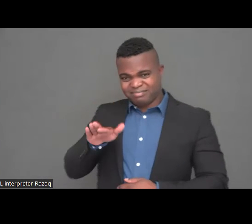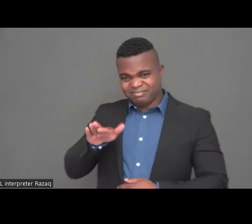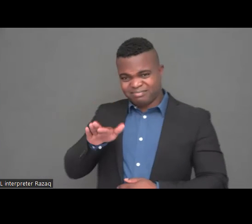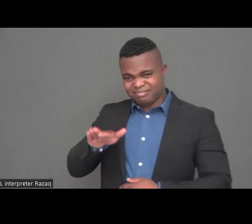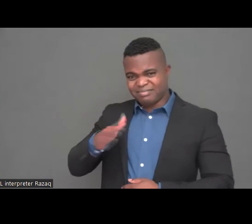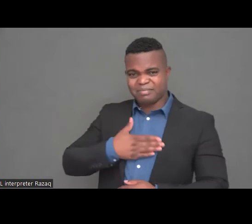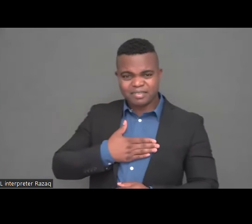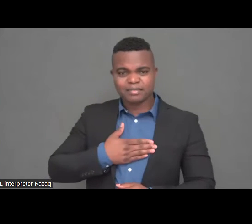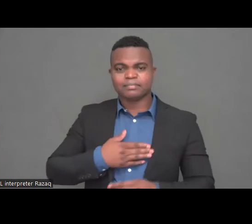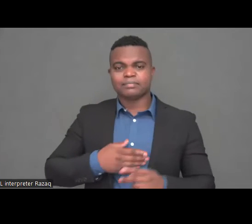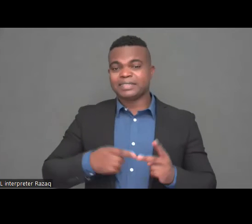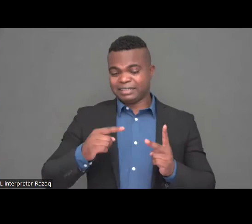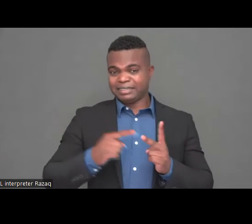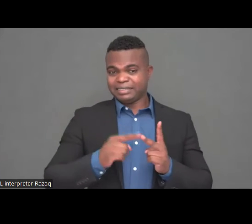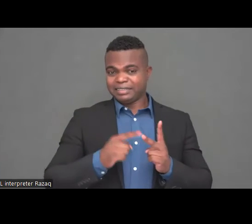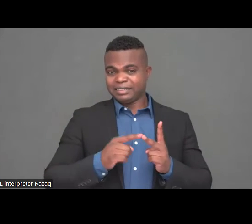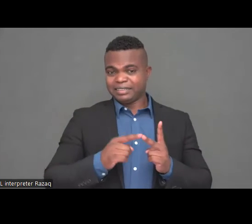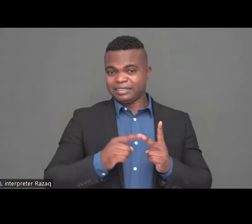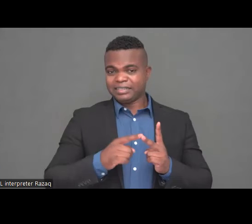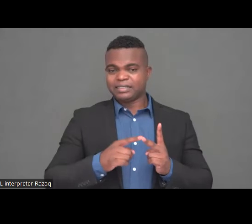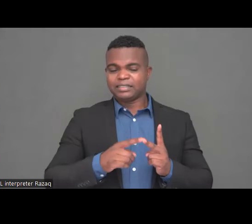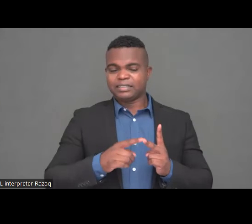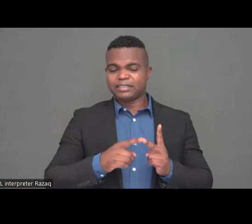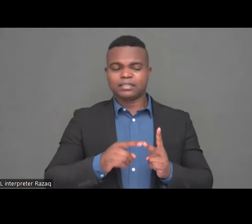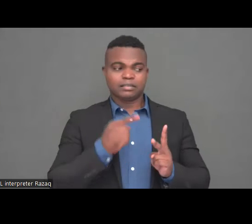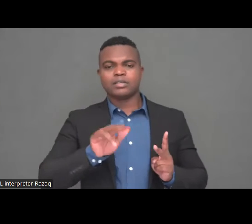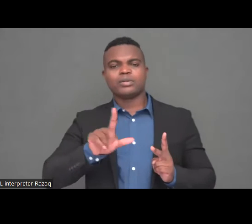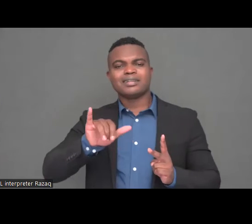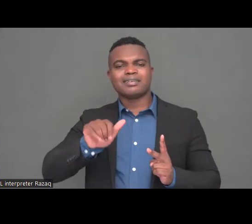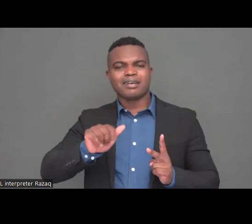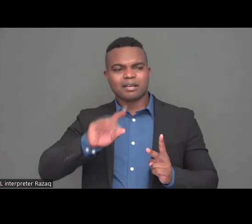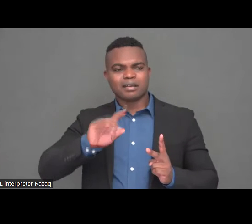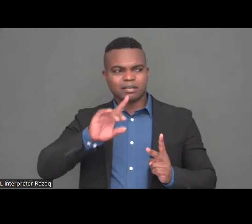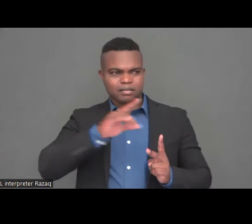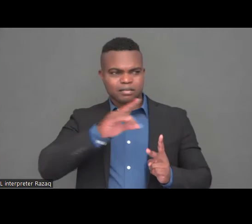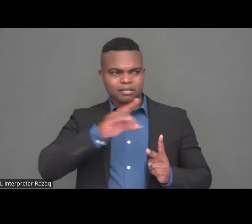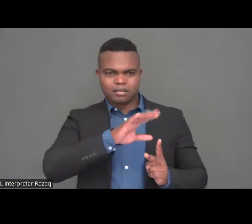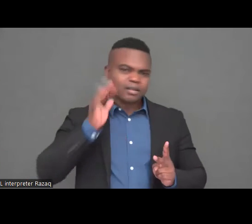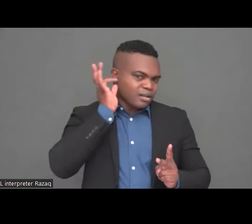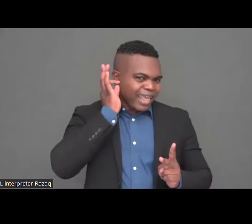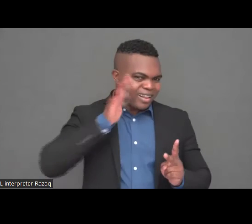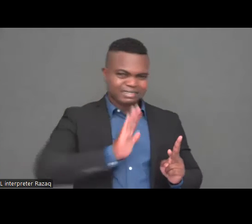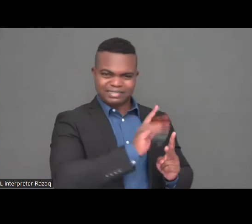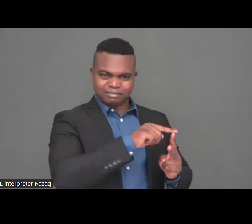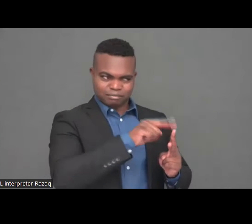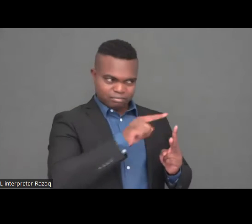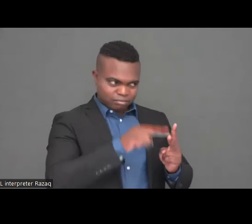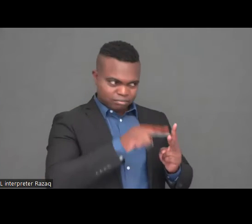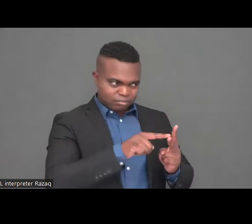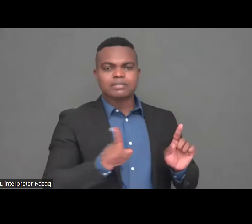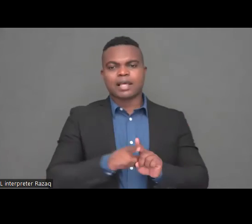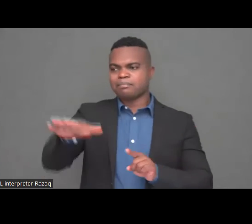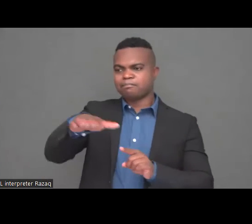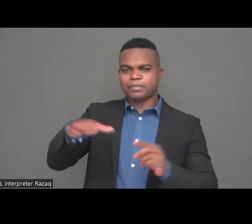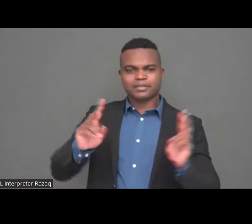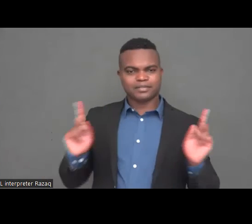days at home. And they're concerned and they're agitated. And of course, we need